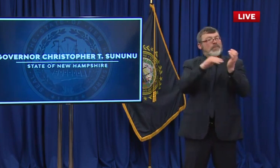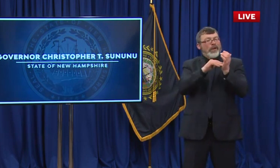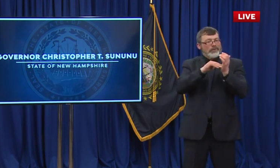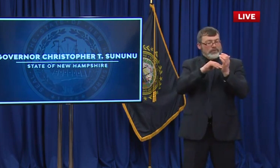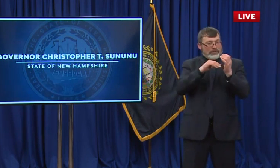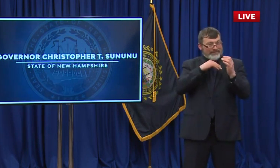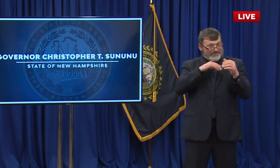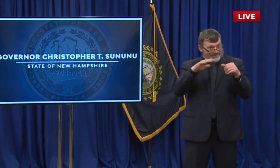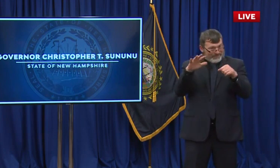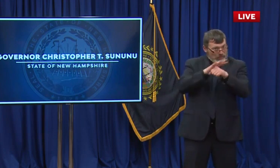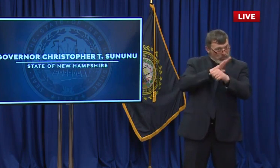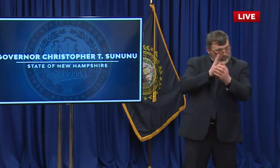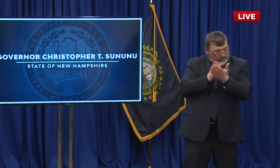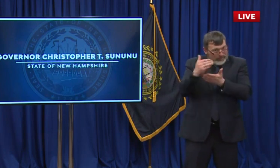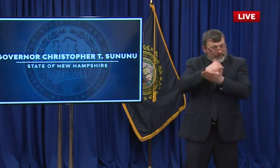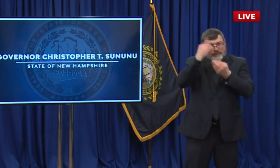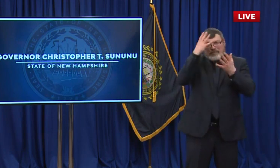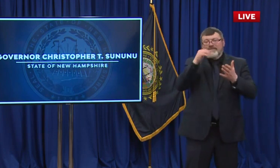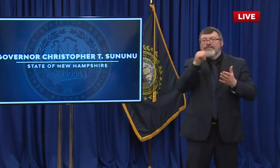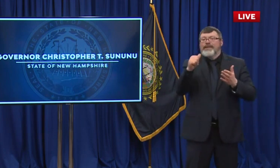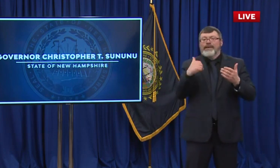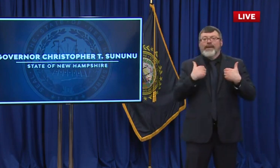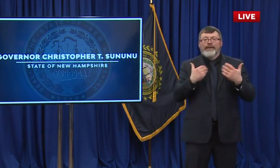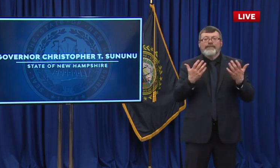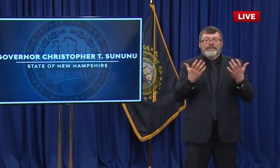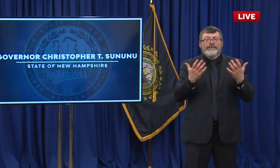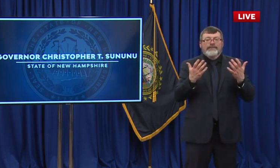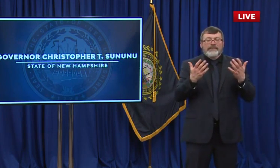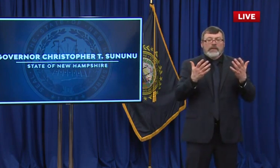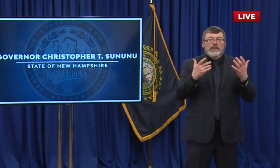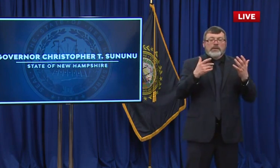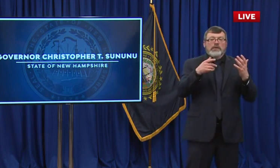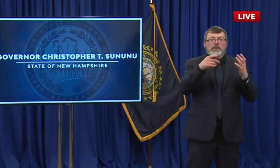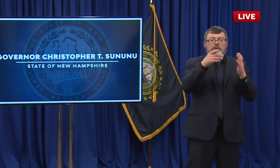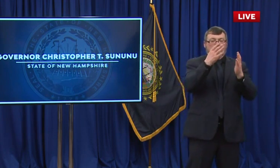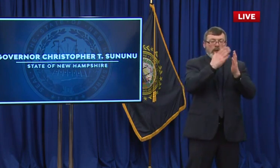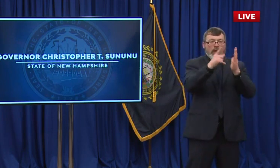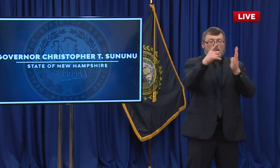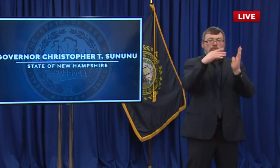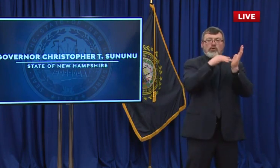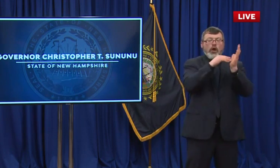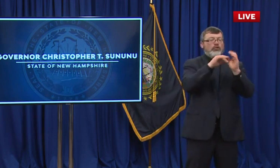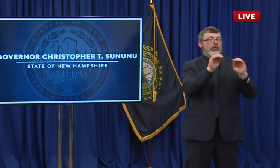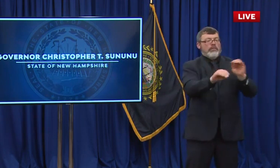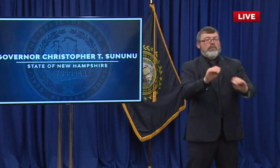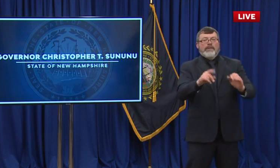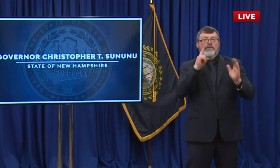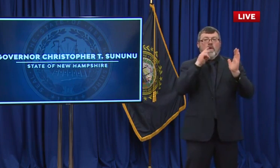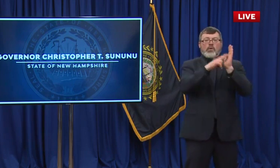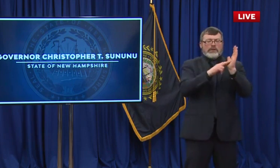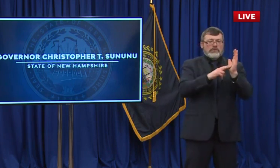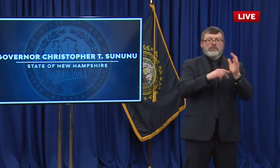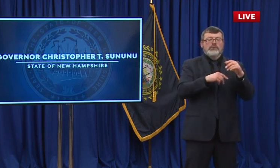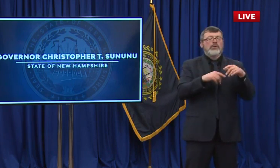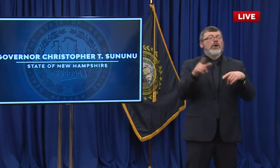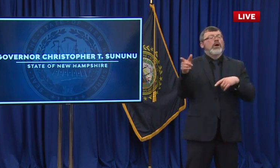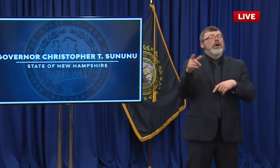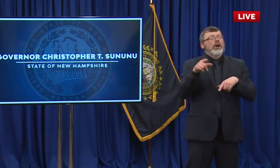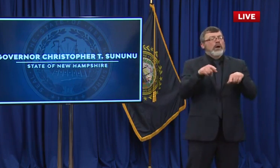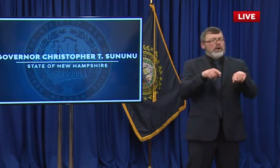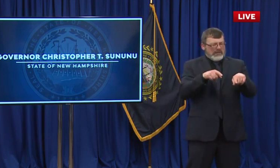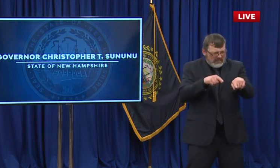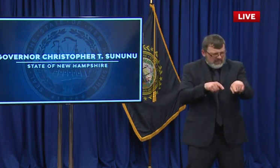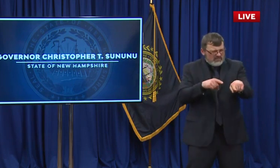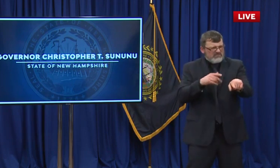maybe their information has been out out of date. We found a lot of folks that, oh, I don't use that phone number anymore. I gave that phone number to my doctor a few years ago.